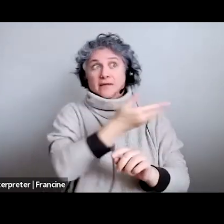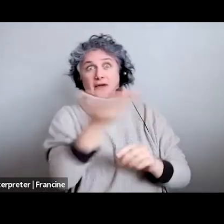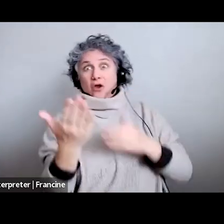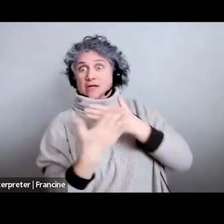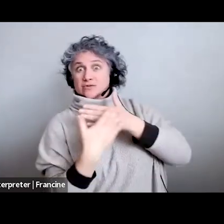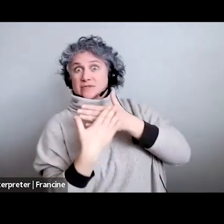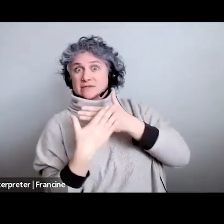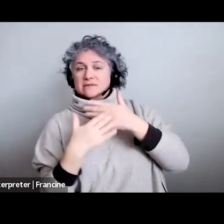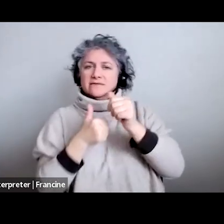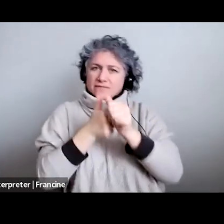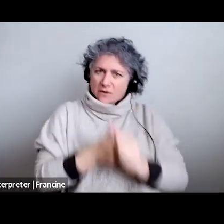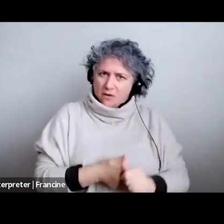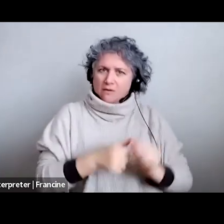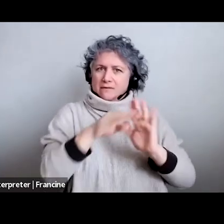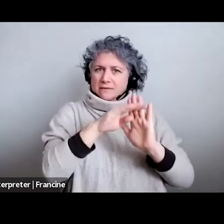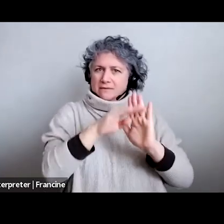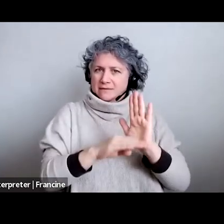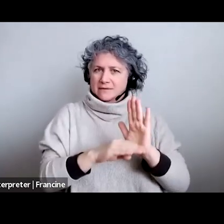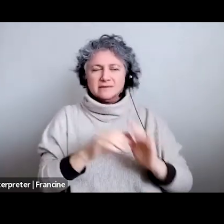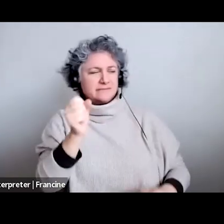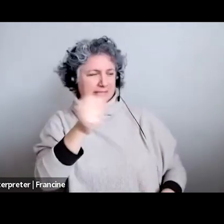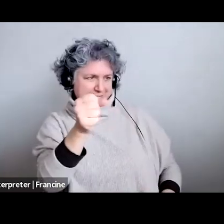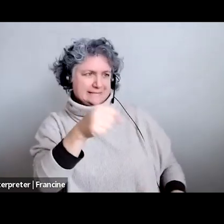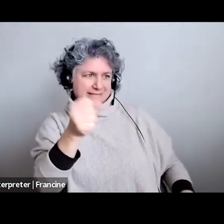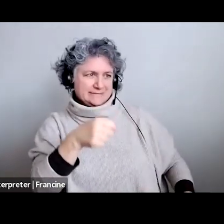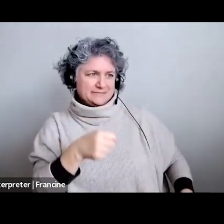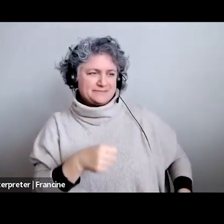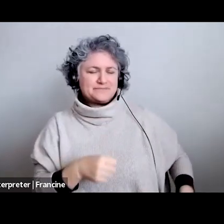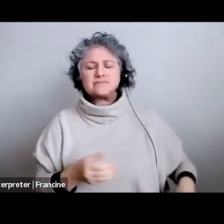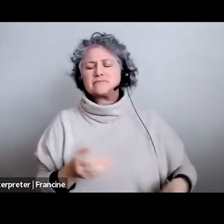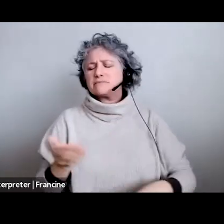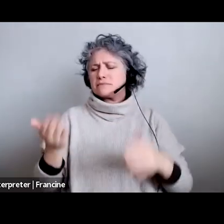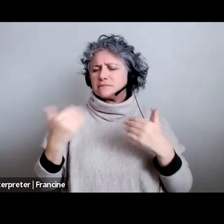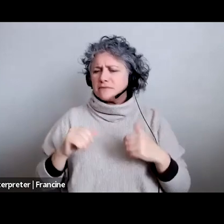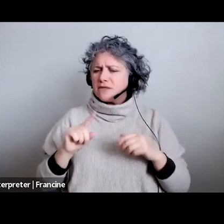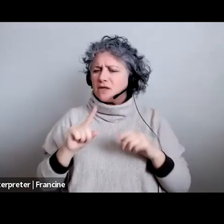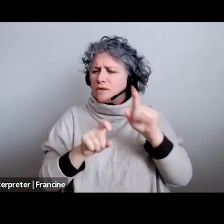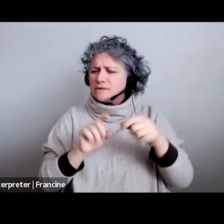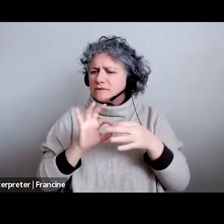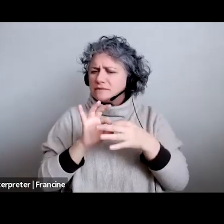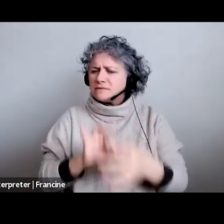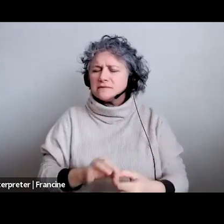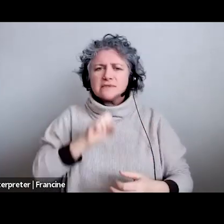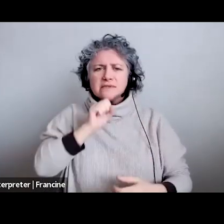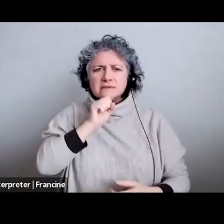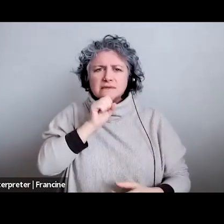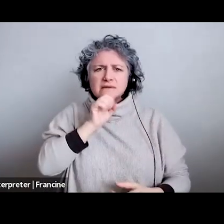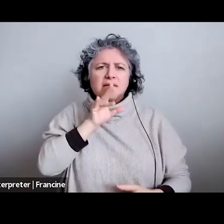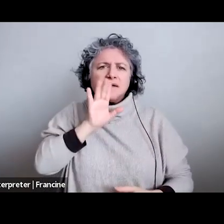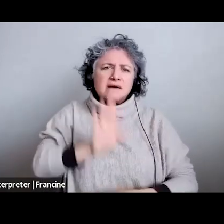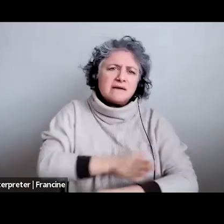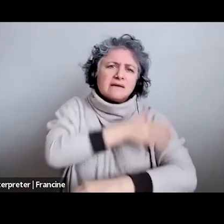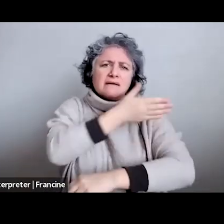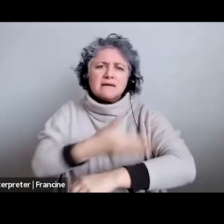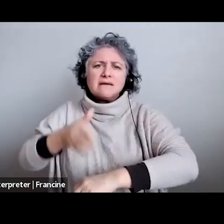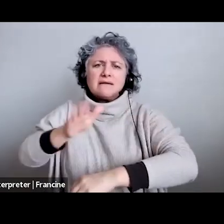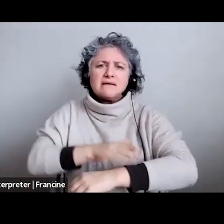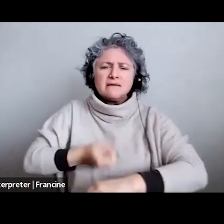um a couple of questions for uh singers accompaniment or a cappella